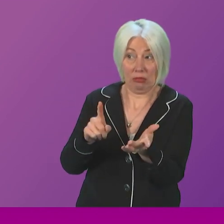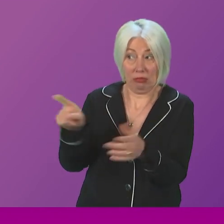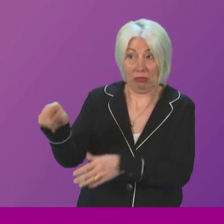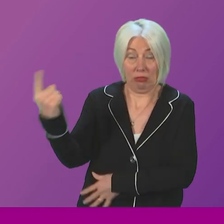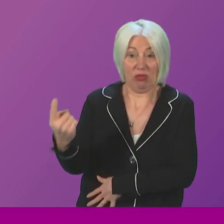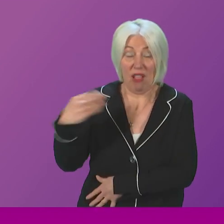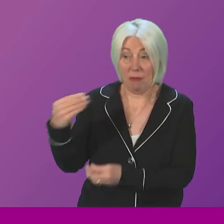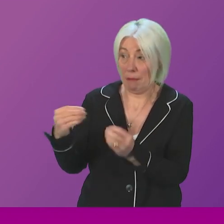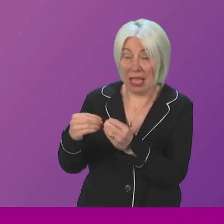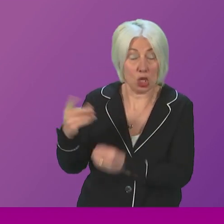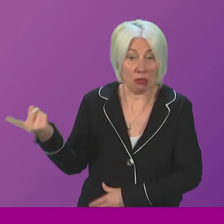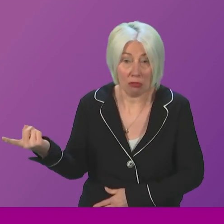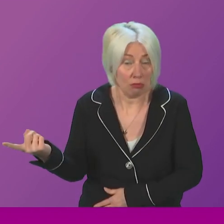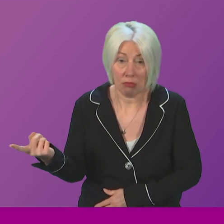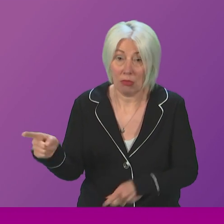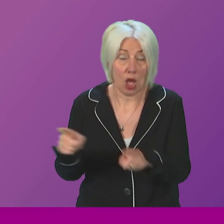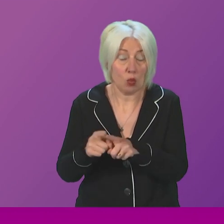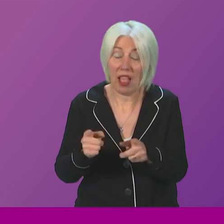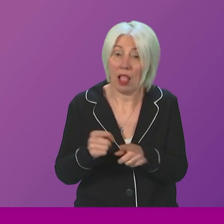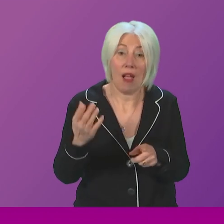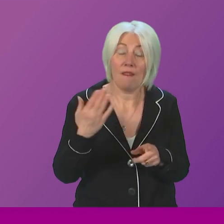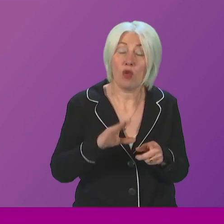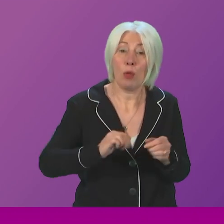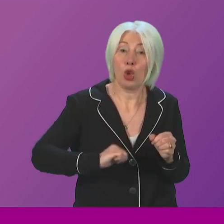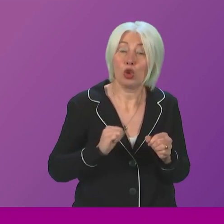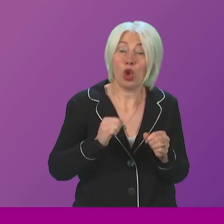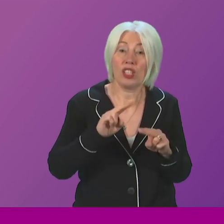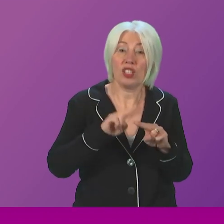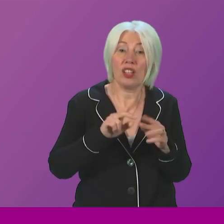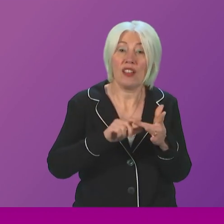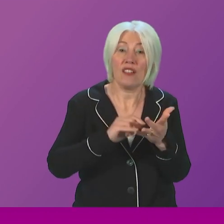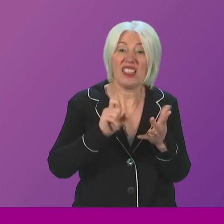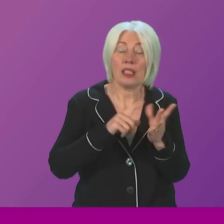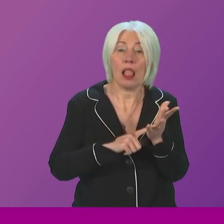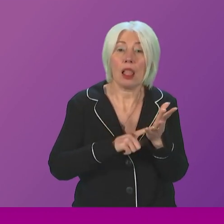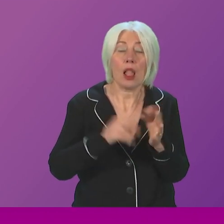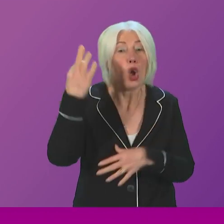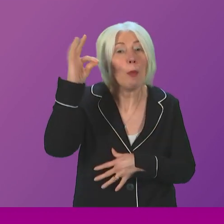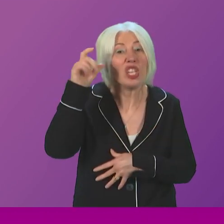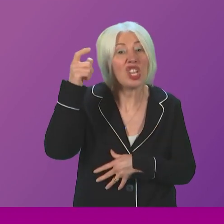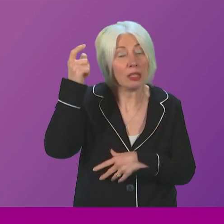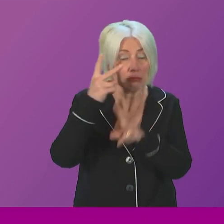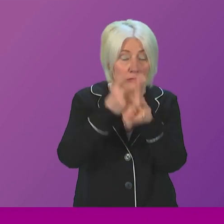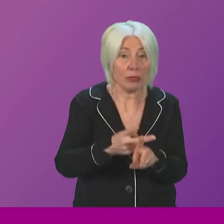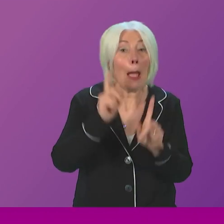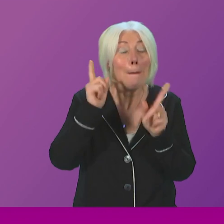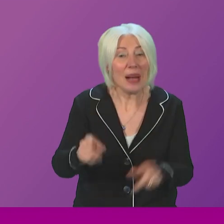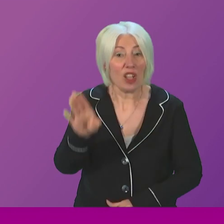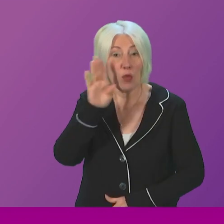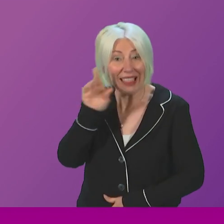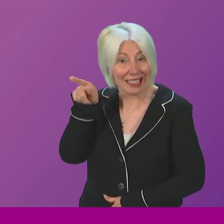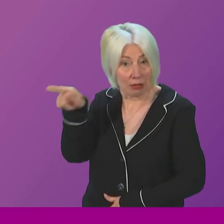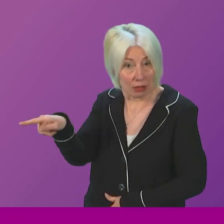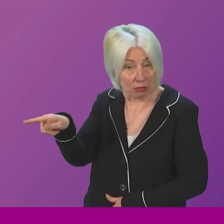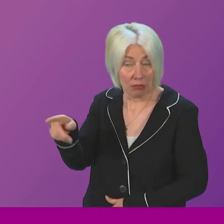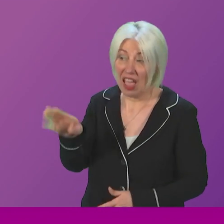mentions, of course, also from the Scottish Fiscal Commission as well. But of course, if we had listened to Liz Smith, if we